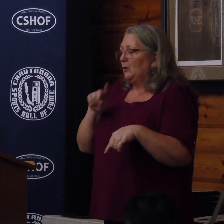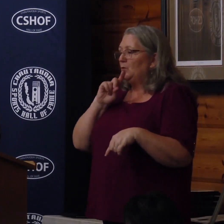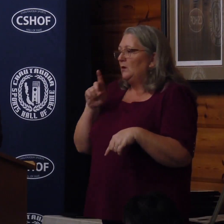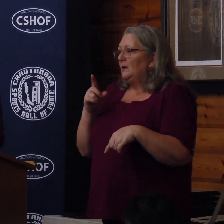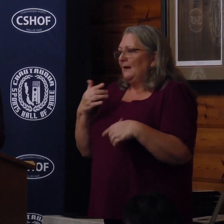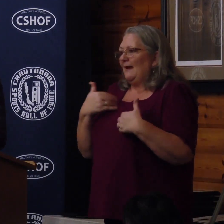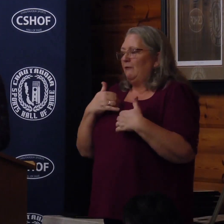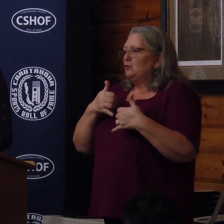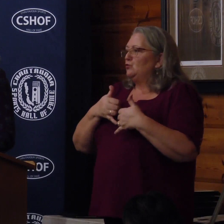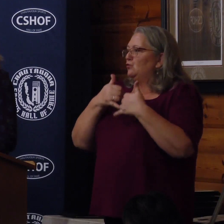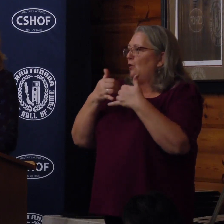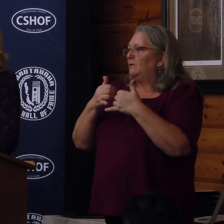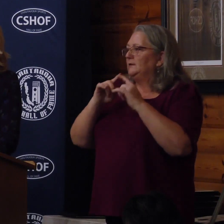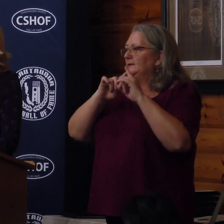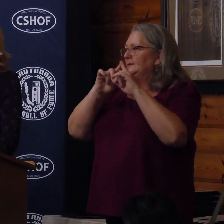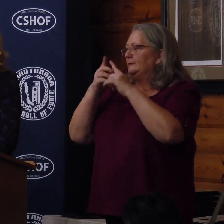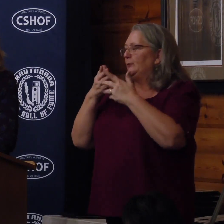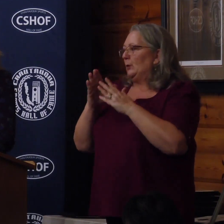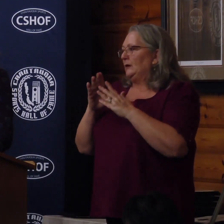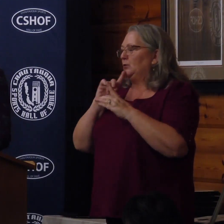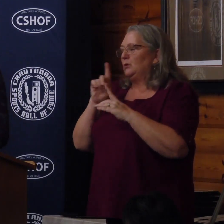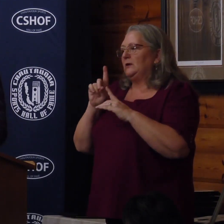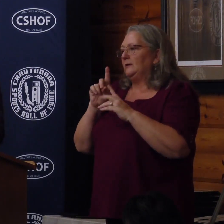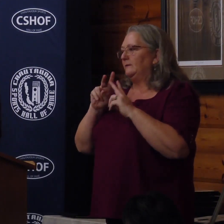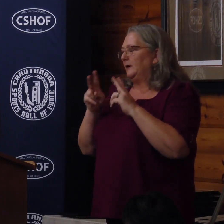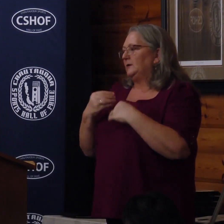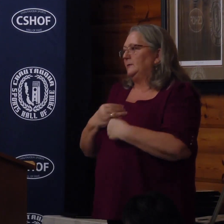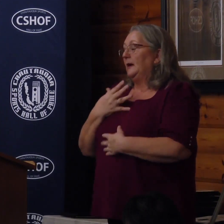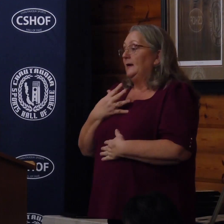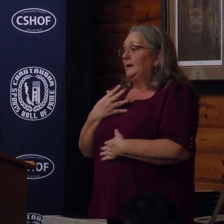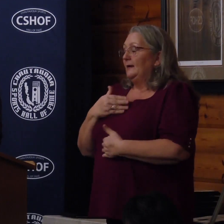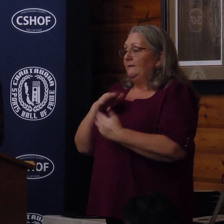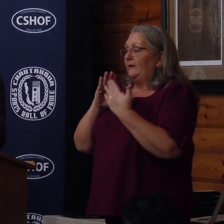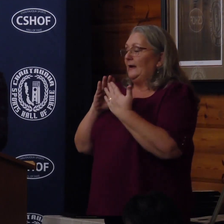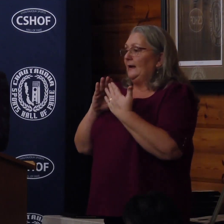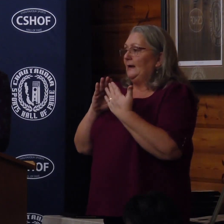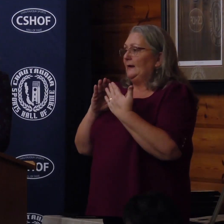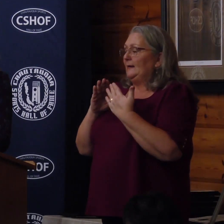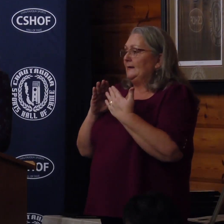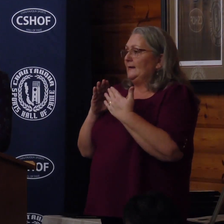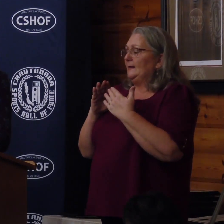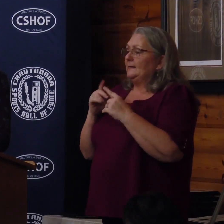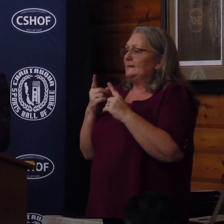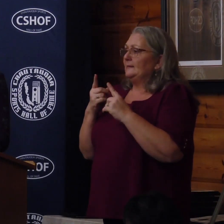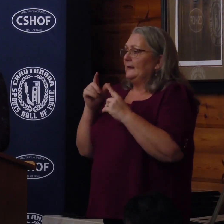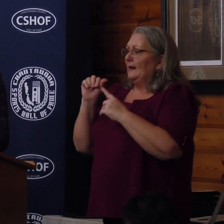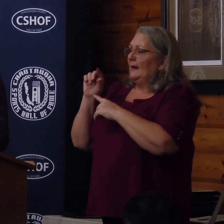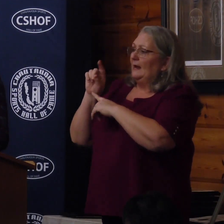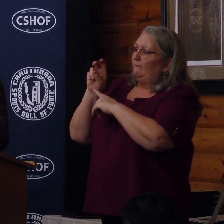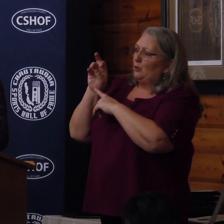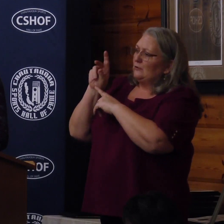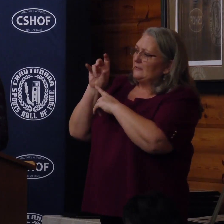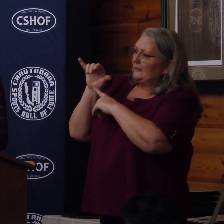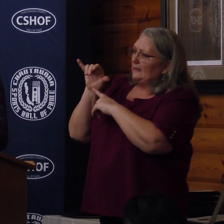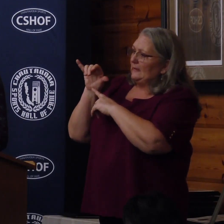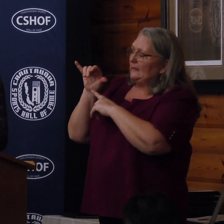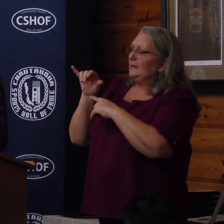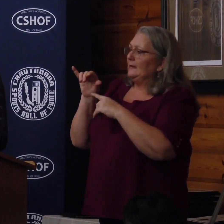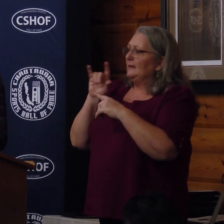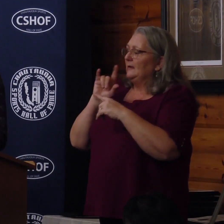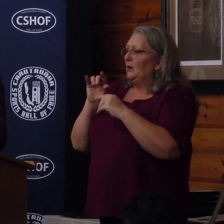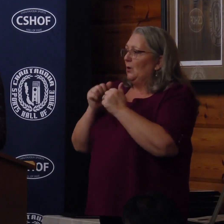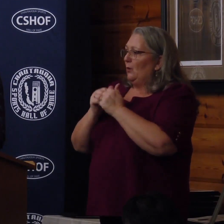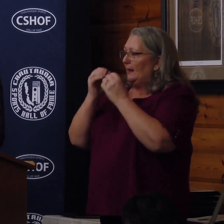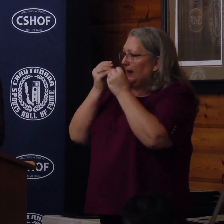trophies and ever so inspiring. Facing adversities with a clear mind is the only way to work toward becoming faster and stronger.